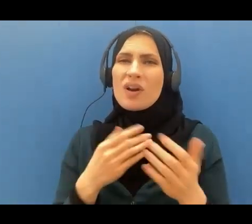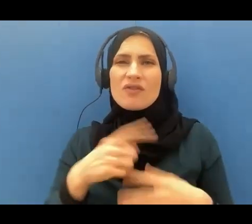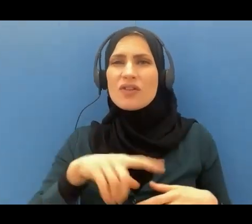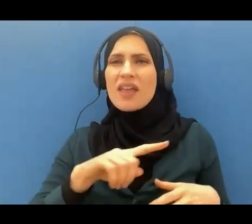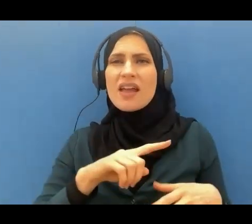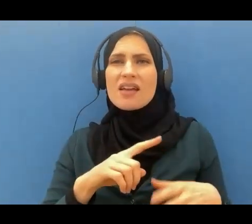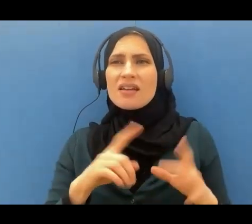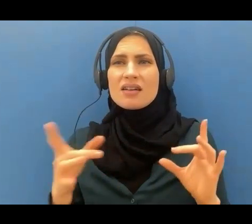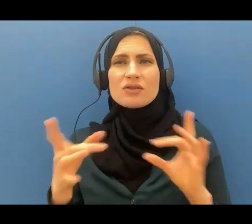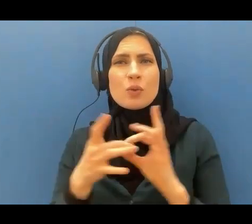him